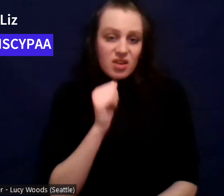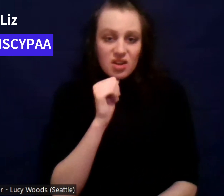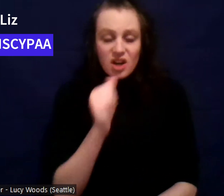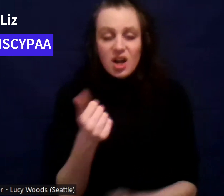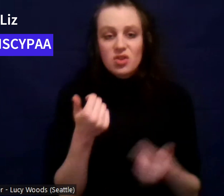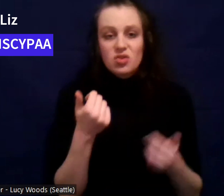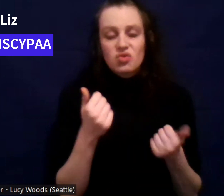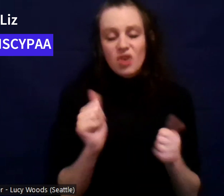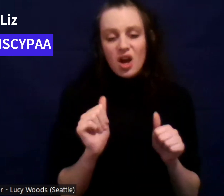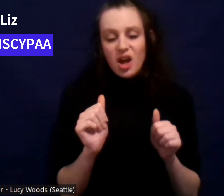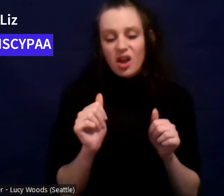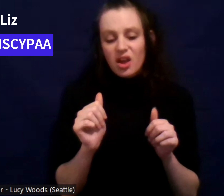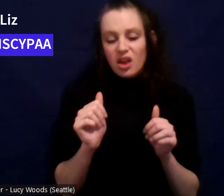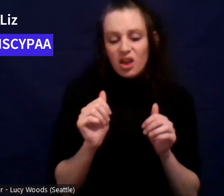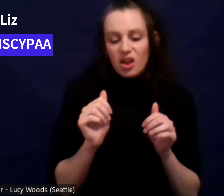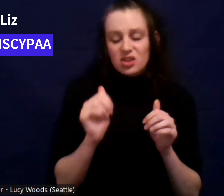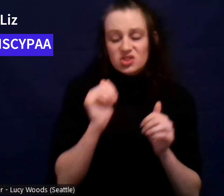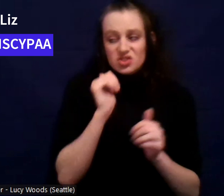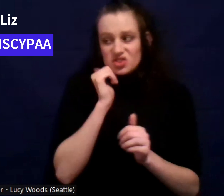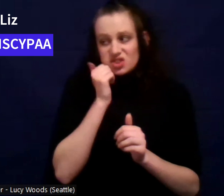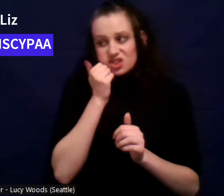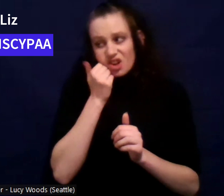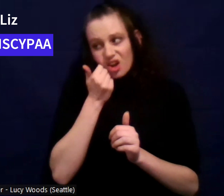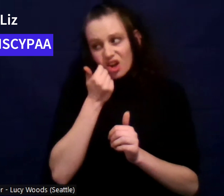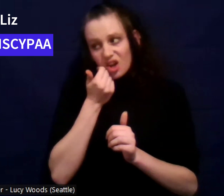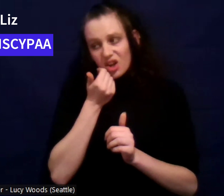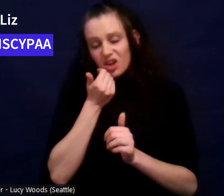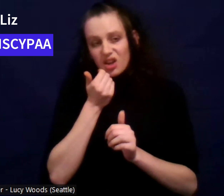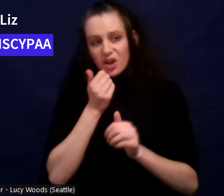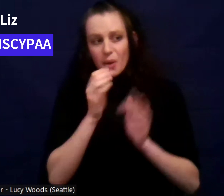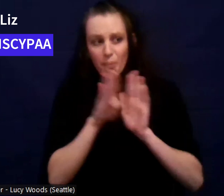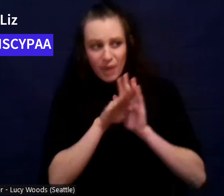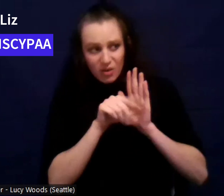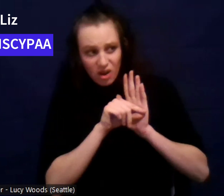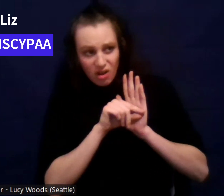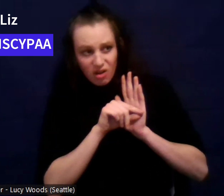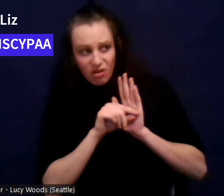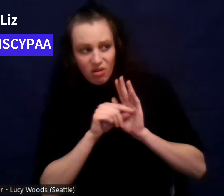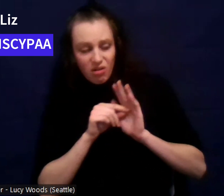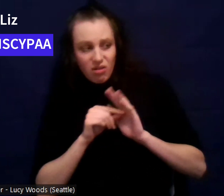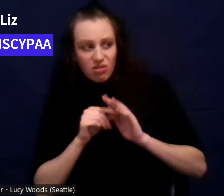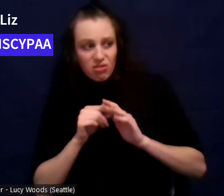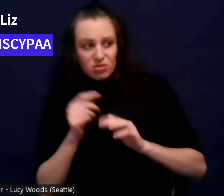in the background and like shy. Um, so anyway, I,